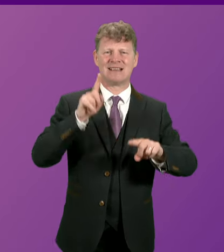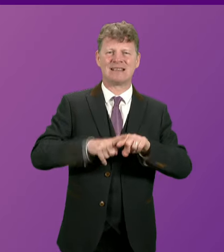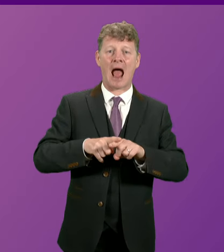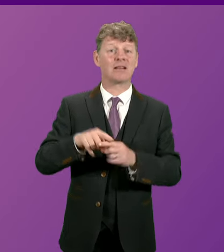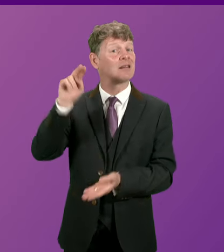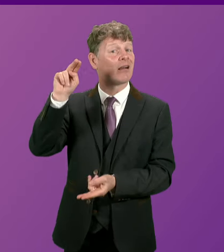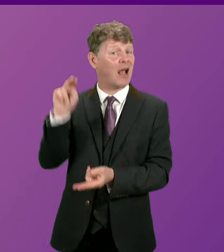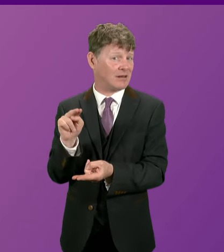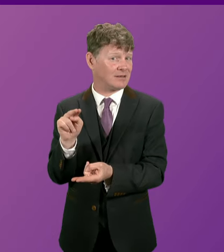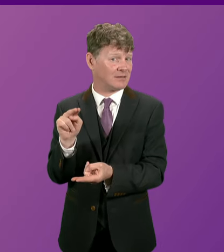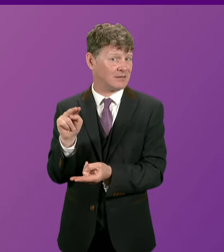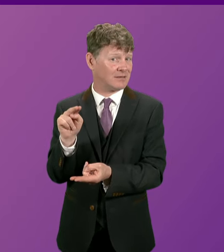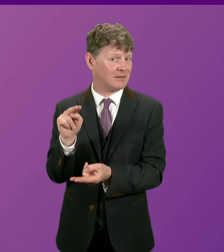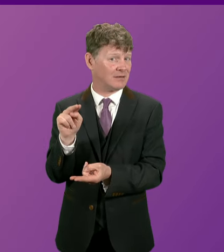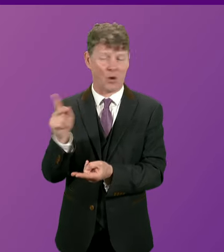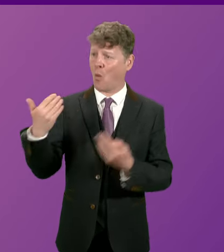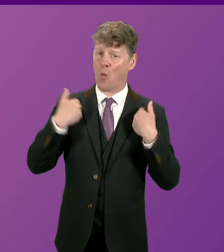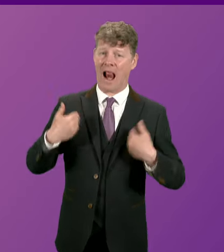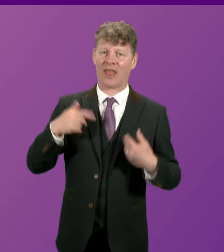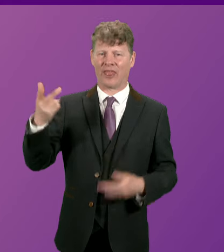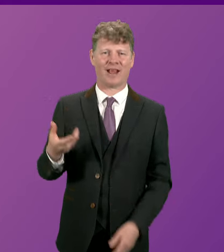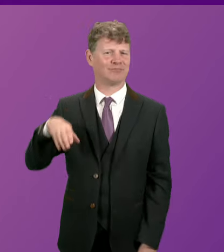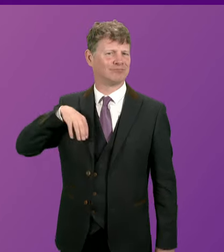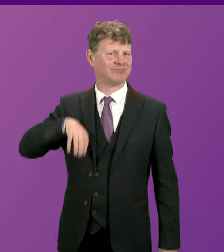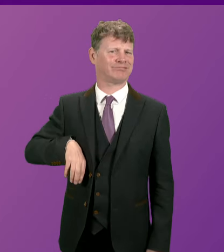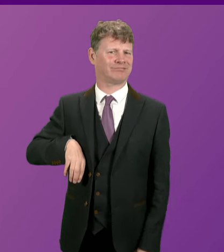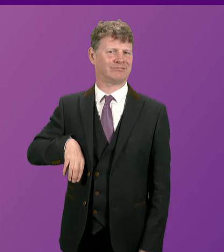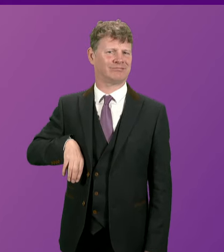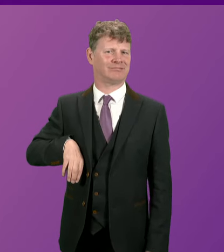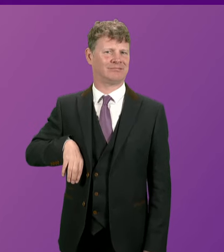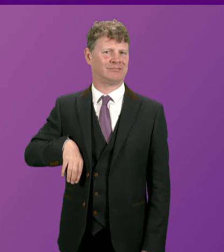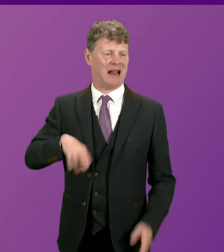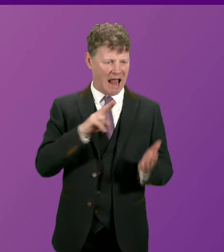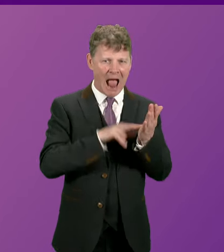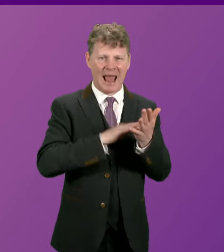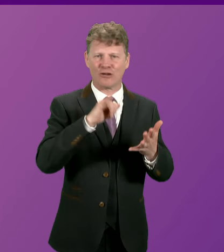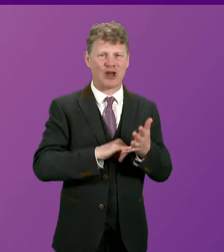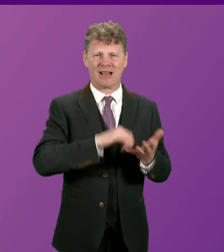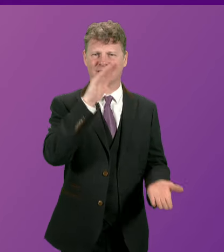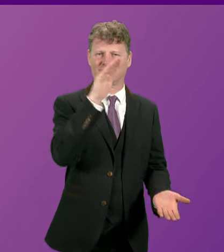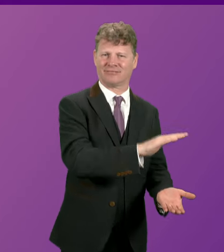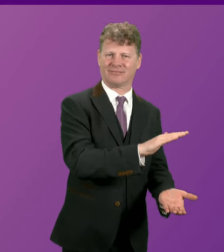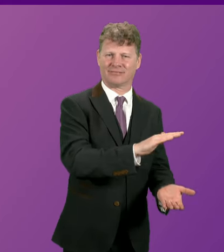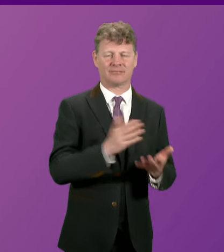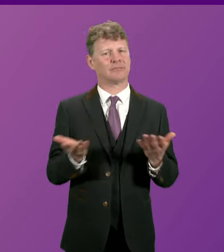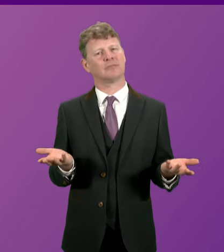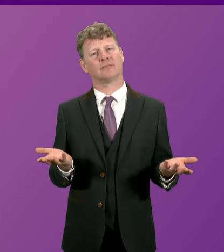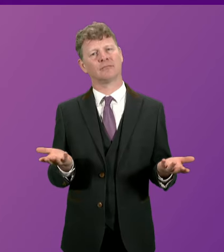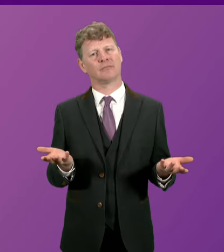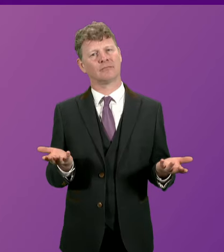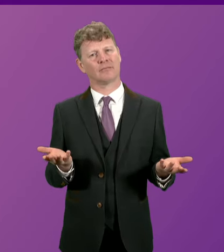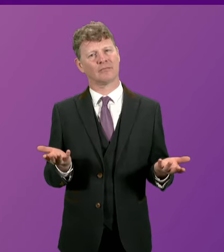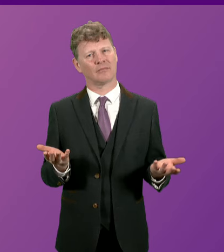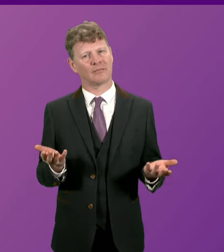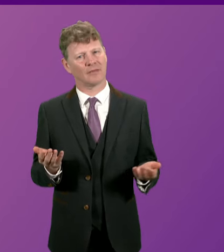money in the pockets of the wealthy at the expense of the NHS presenting officers so when it comes to the pressures